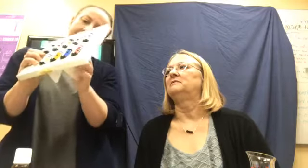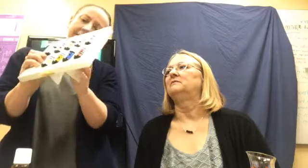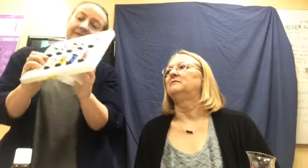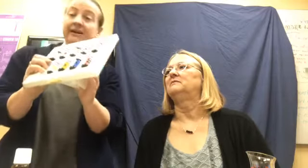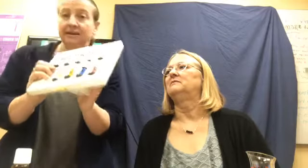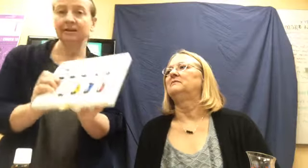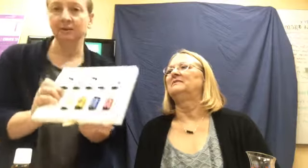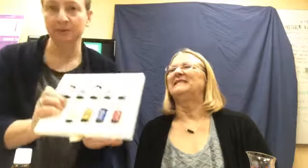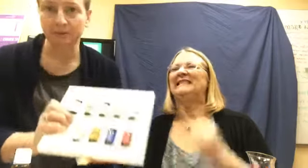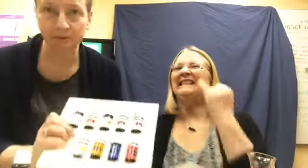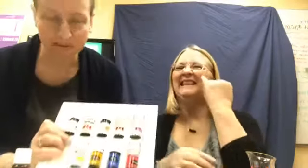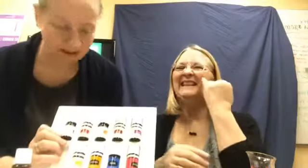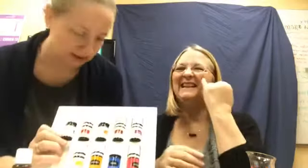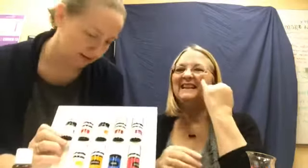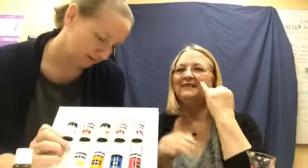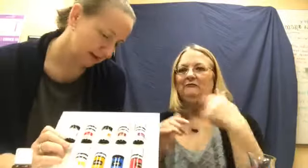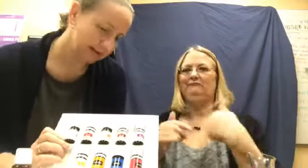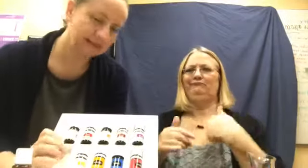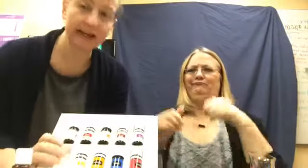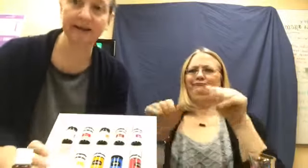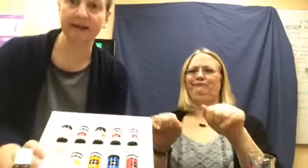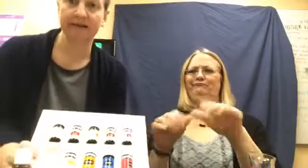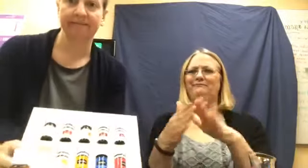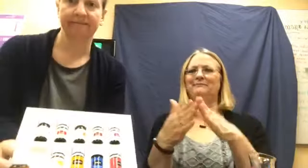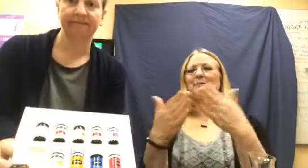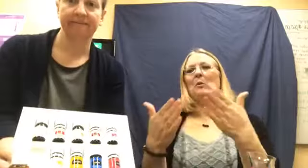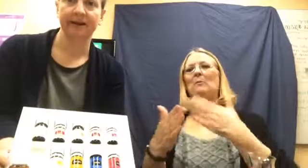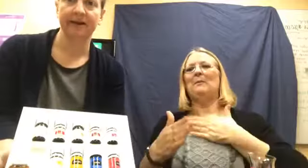If I can open my thing, my little stand here. All right.